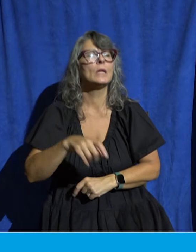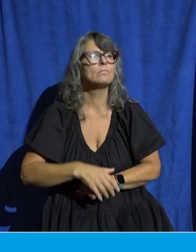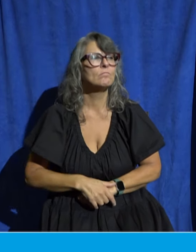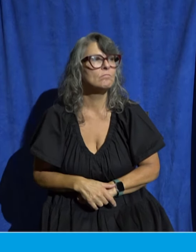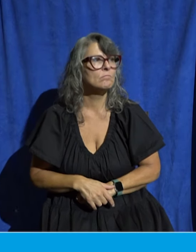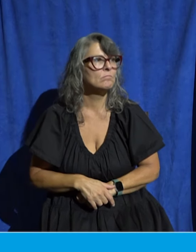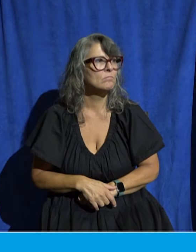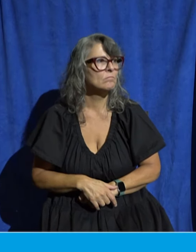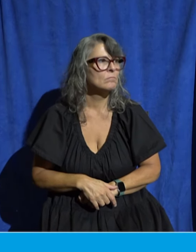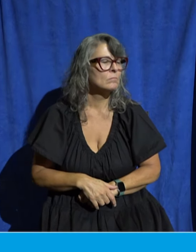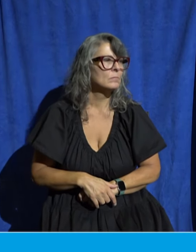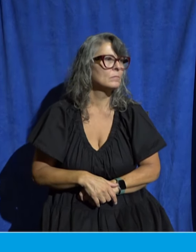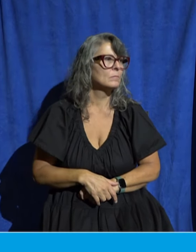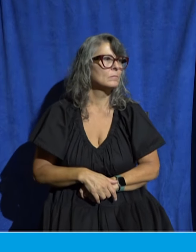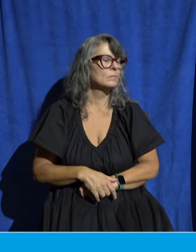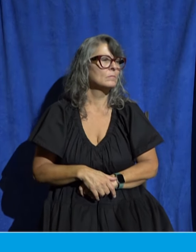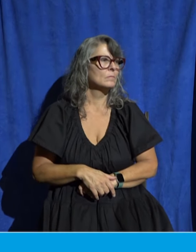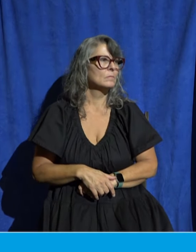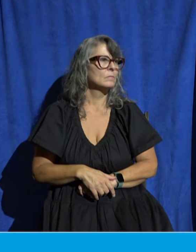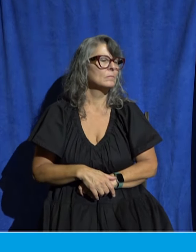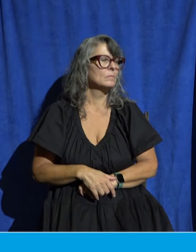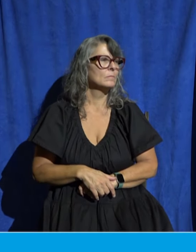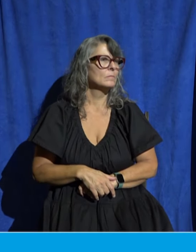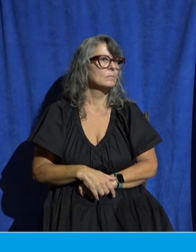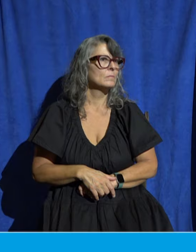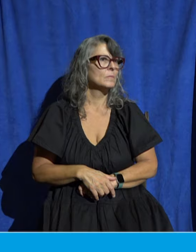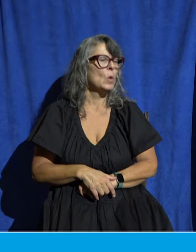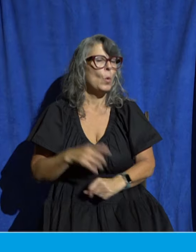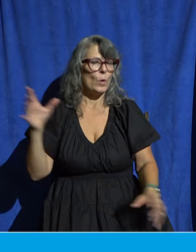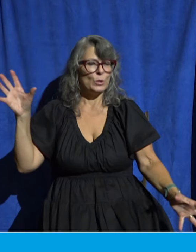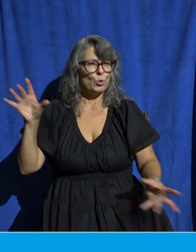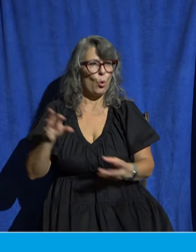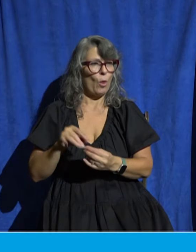departments sent me their number and I totaled up that number and do you know what that number was